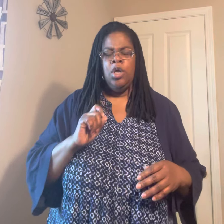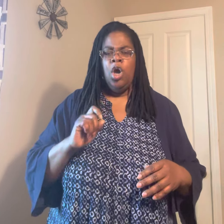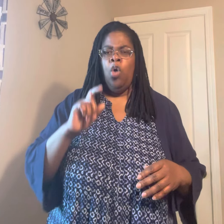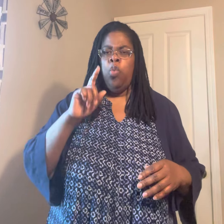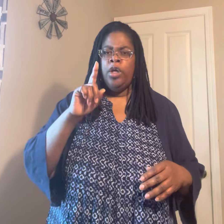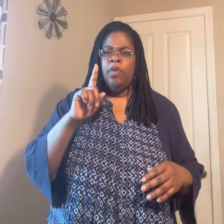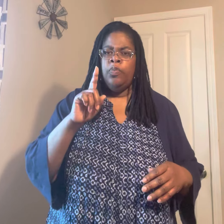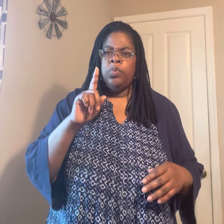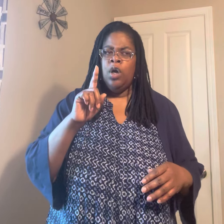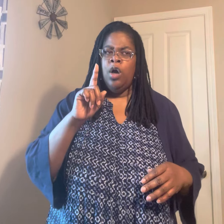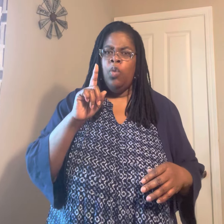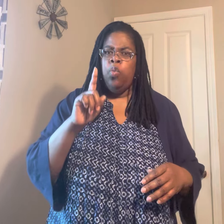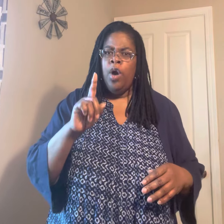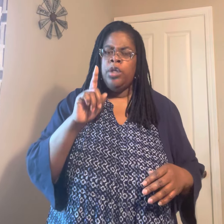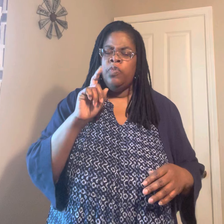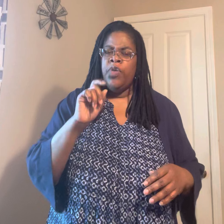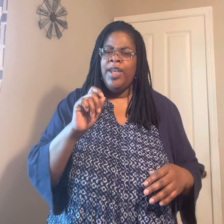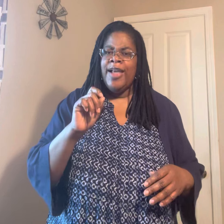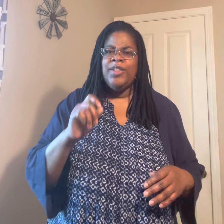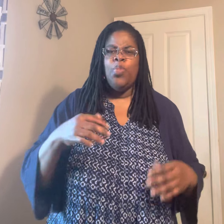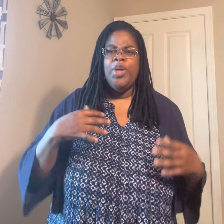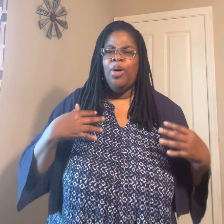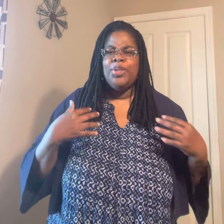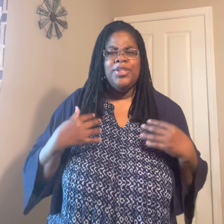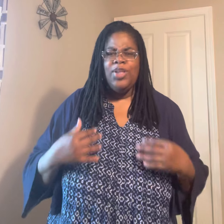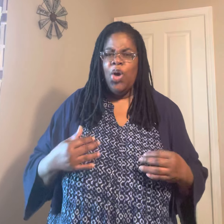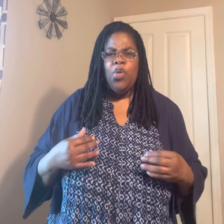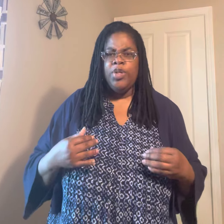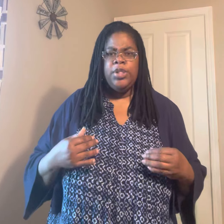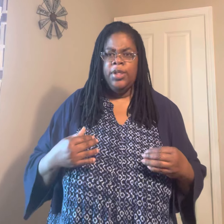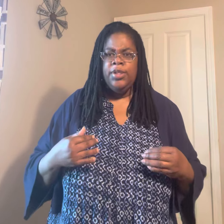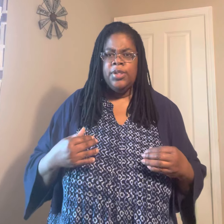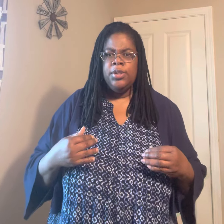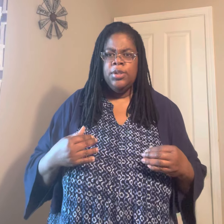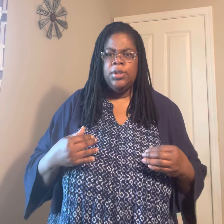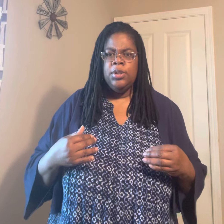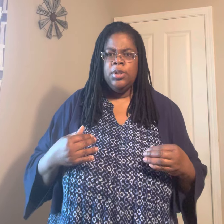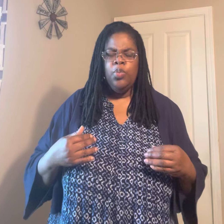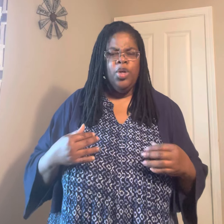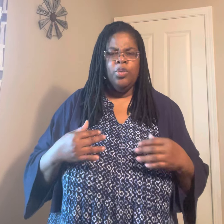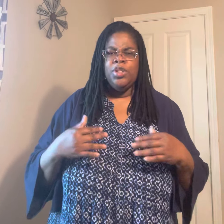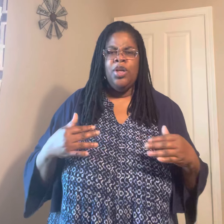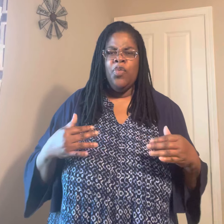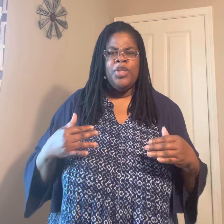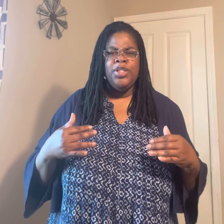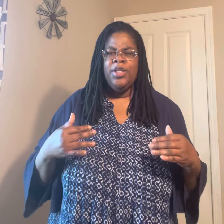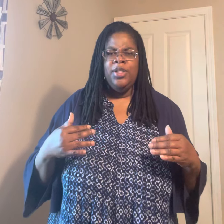A one realized that we don't deserve his goodness. We don't deserve his goodness.